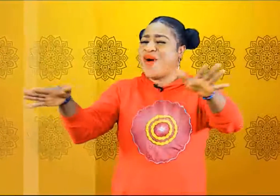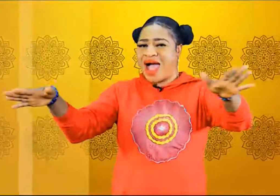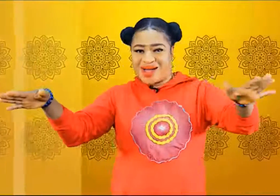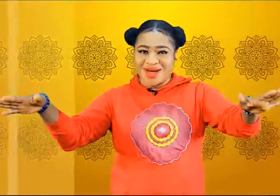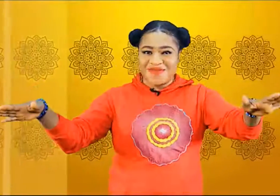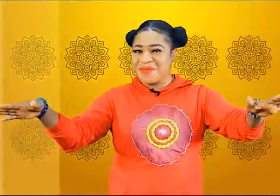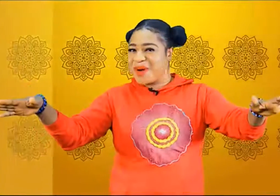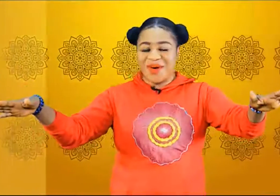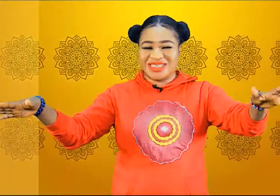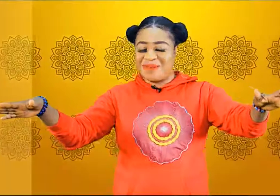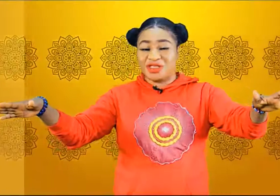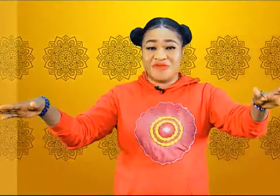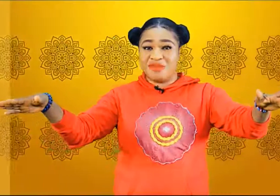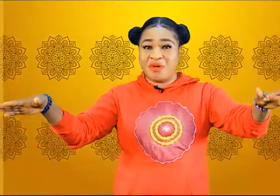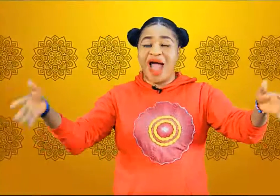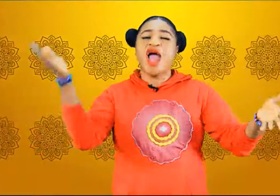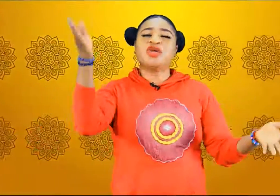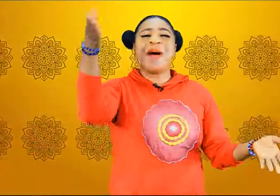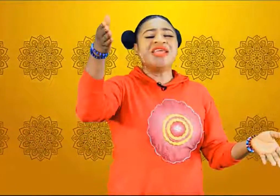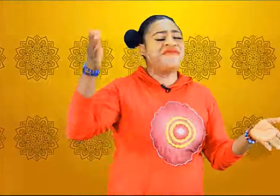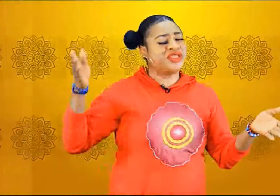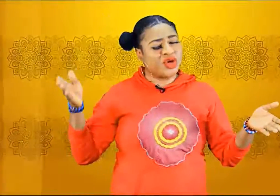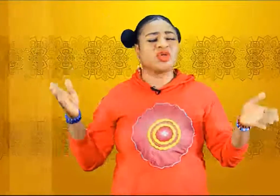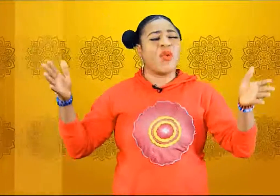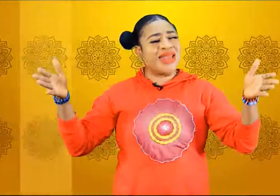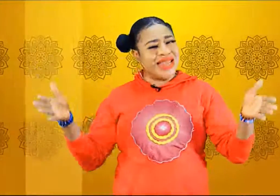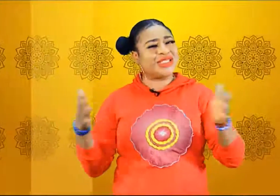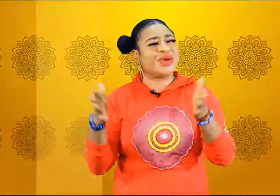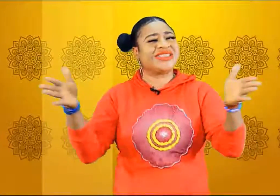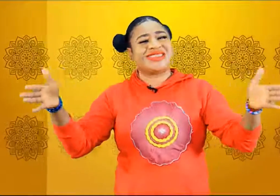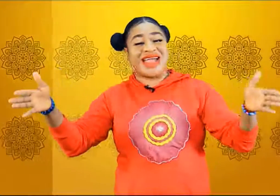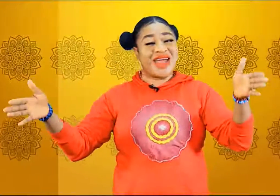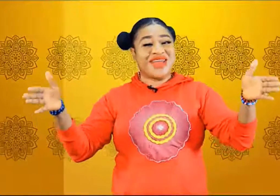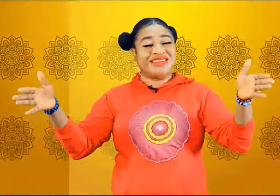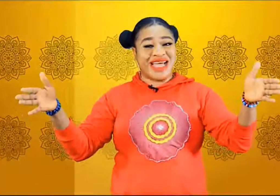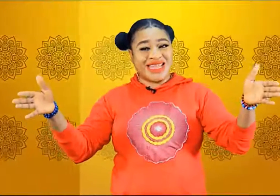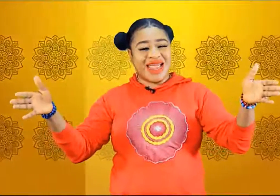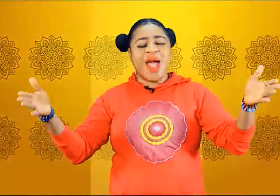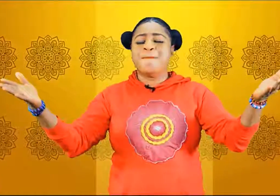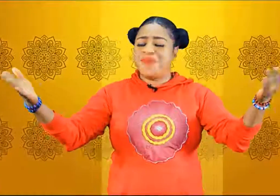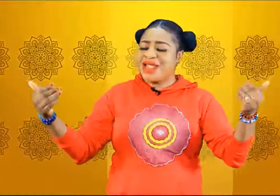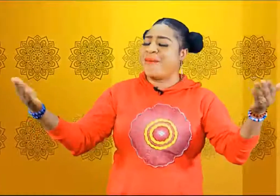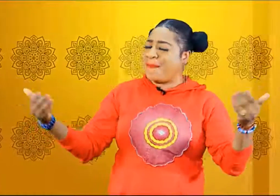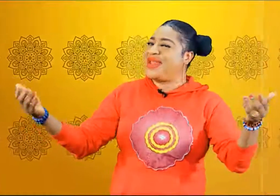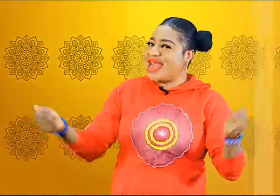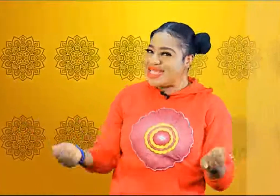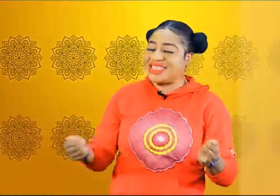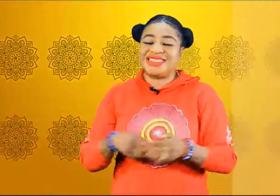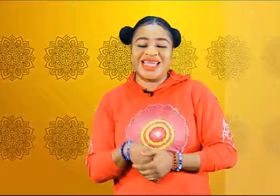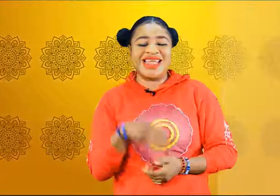one people over Jamal surfing over so I need to do to one you let you take a year each other bring it on my playlist is shaking